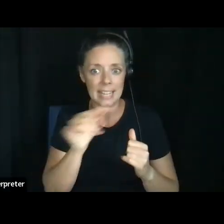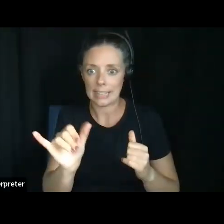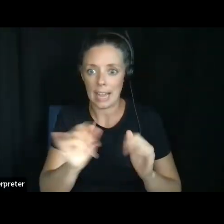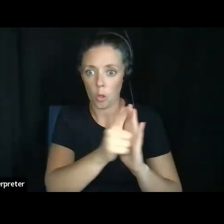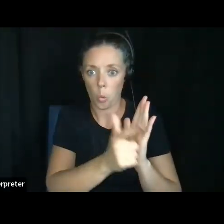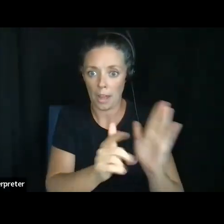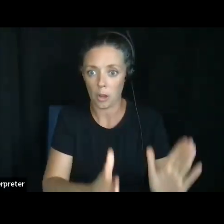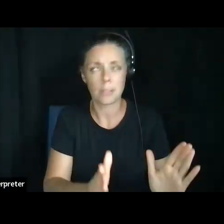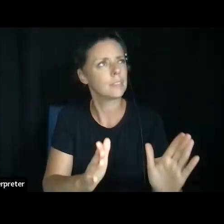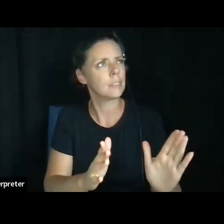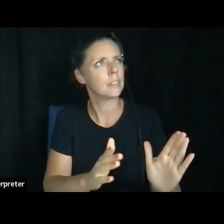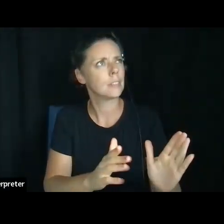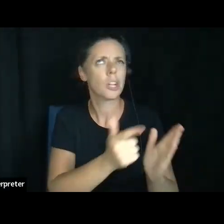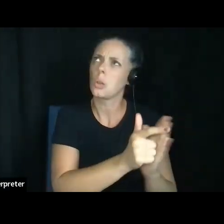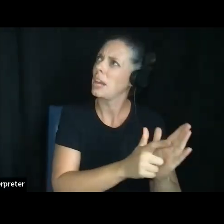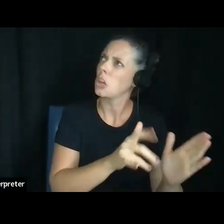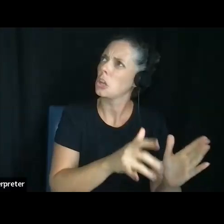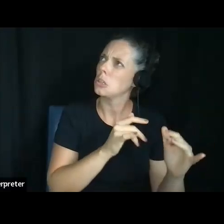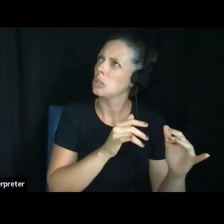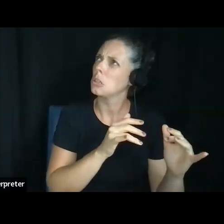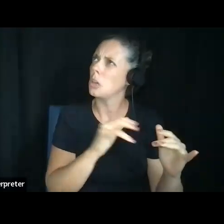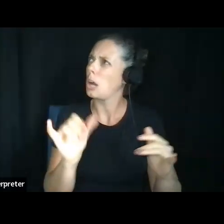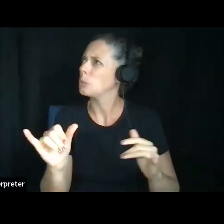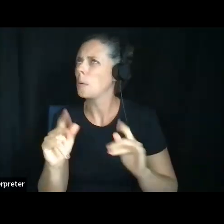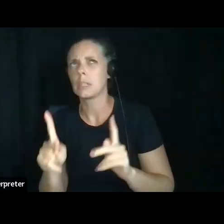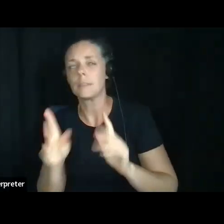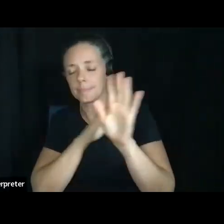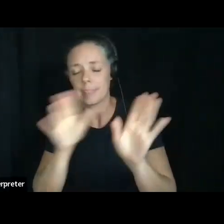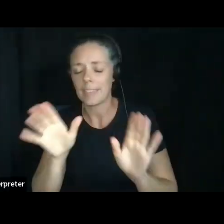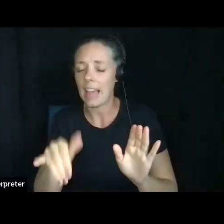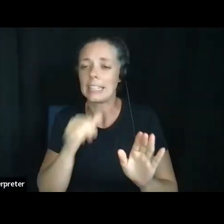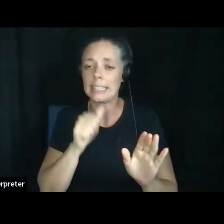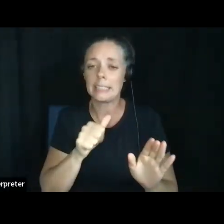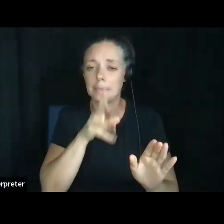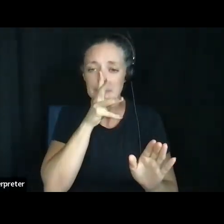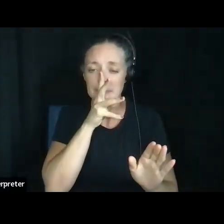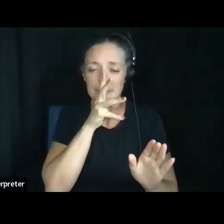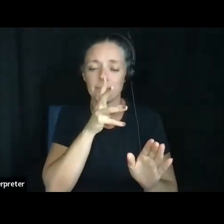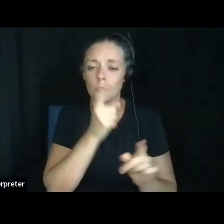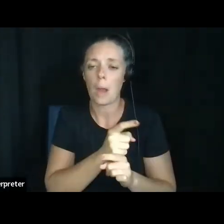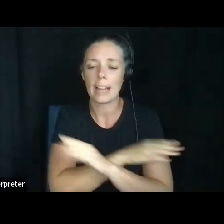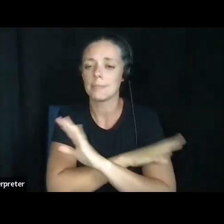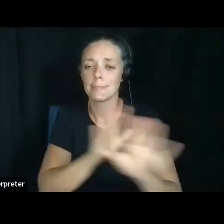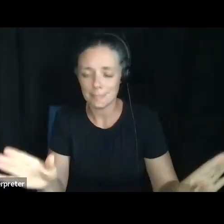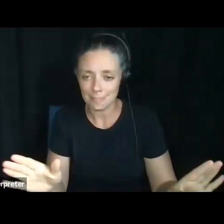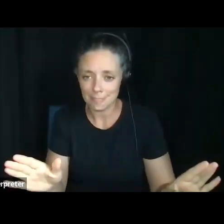not that lawyers aren't people that didn't come out right. Um, but anyway, um,